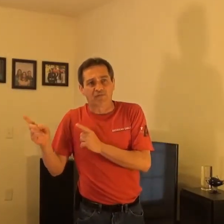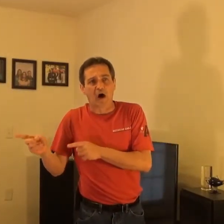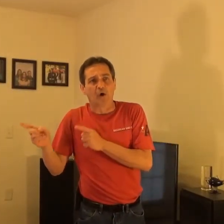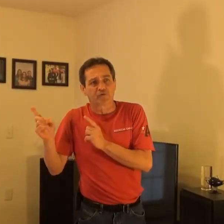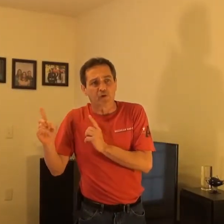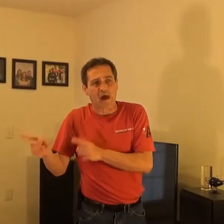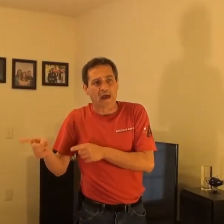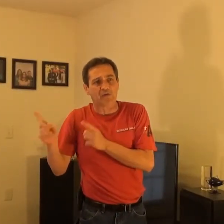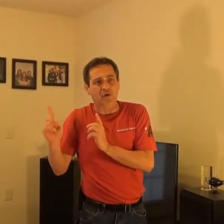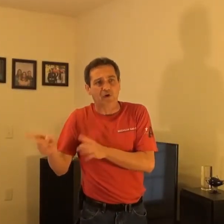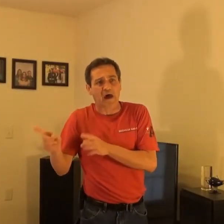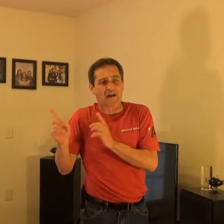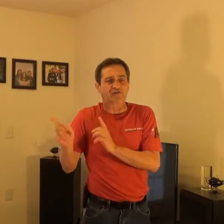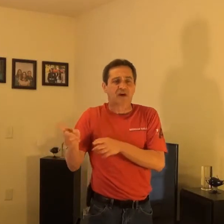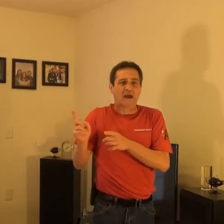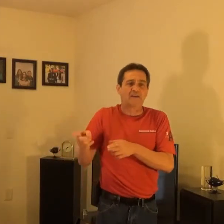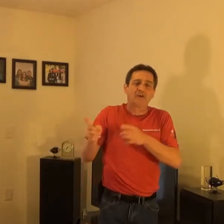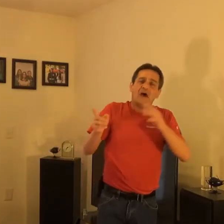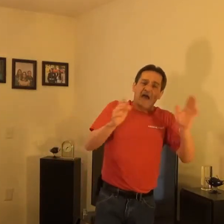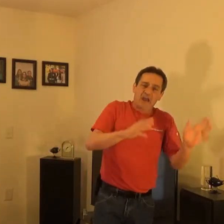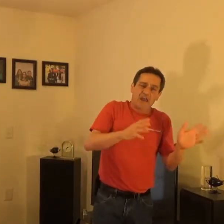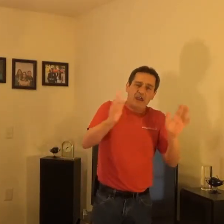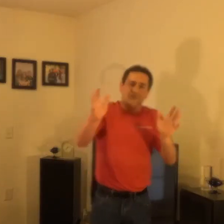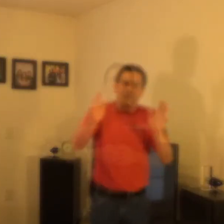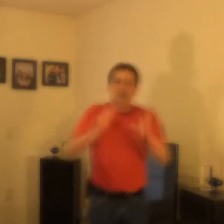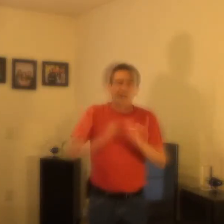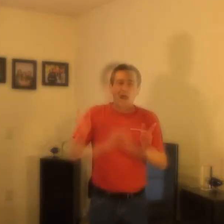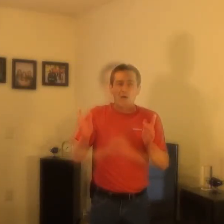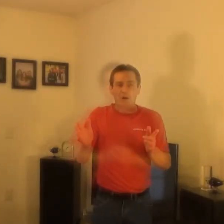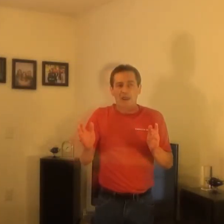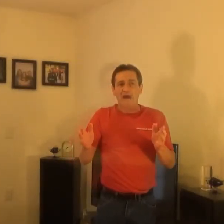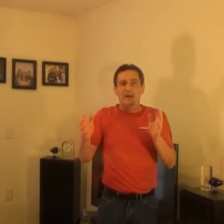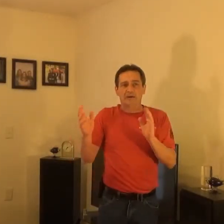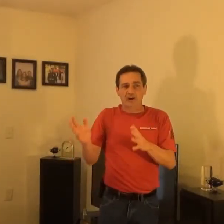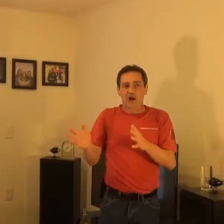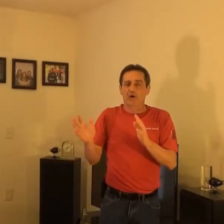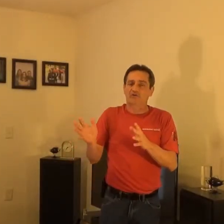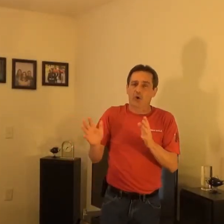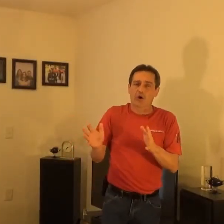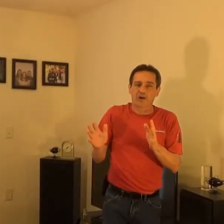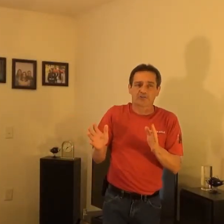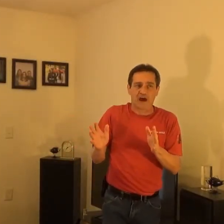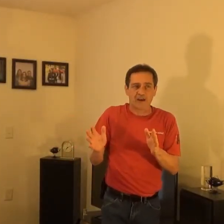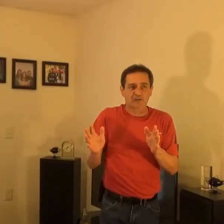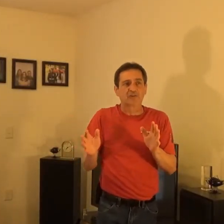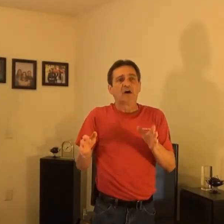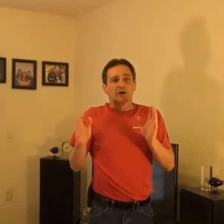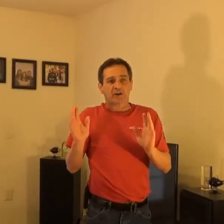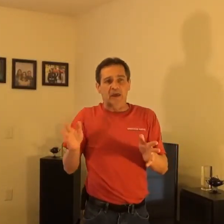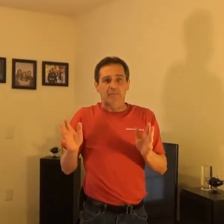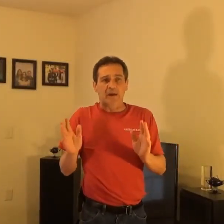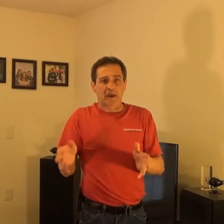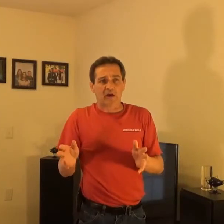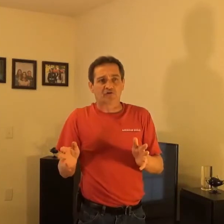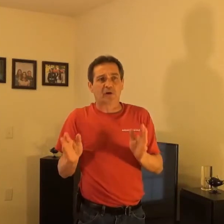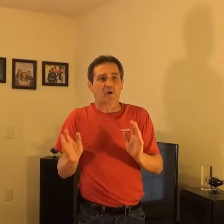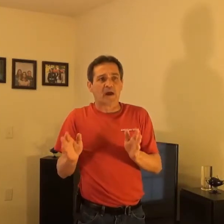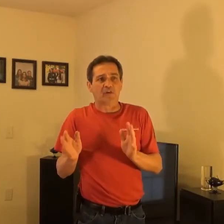those who hate the United States and Israel. Iran and terrorist organizations condemning Israel and the